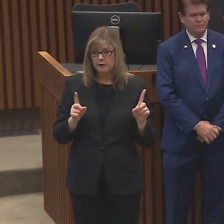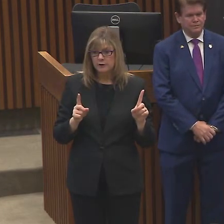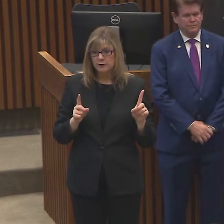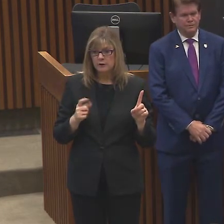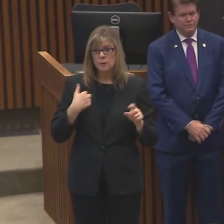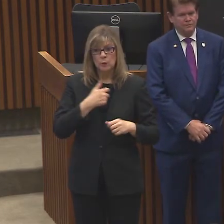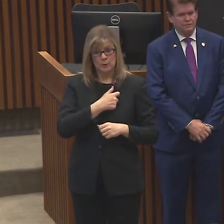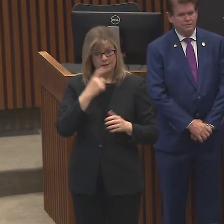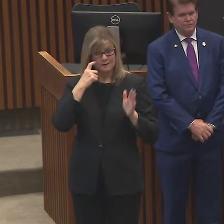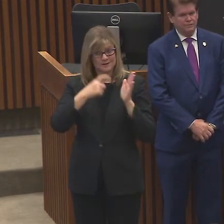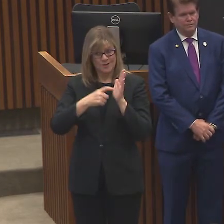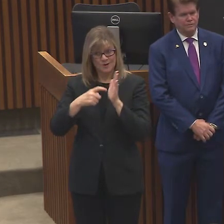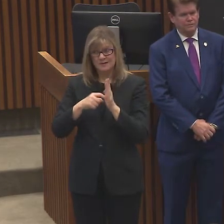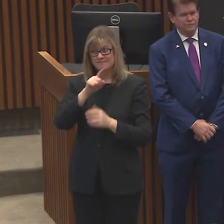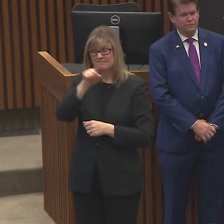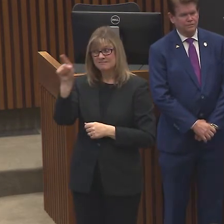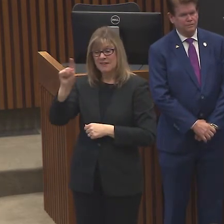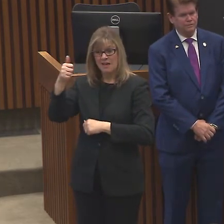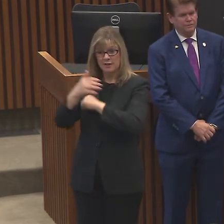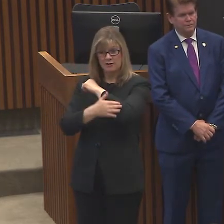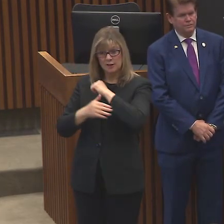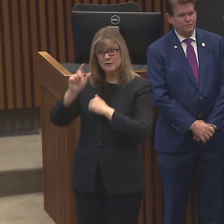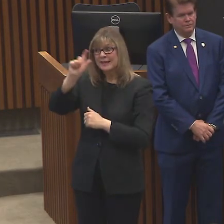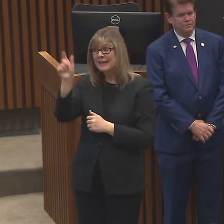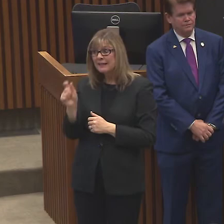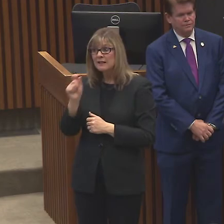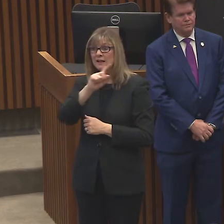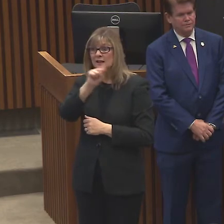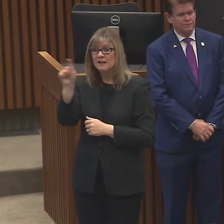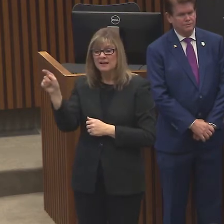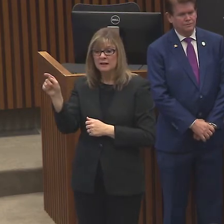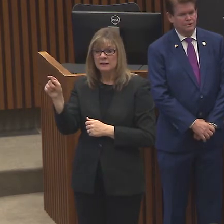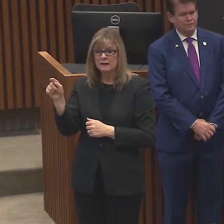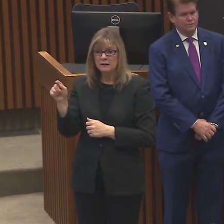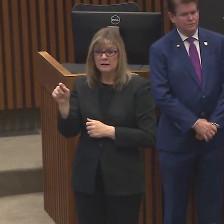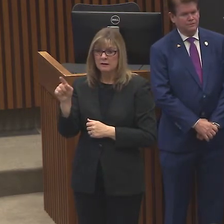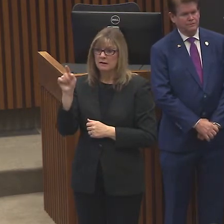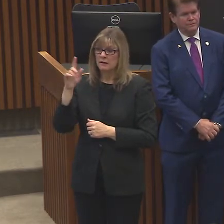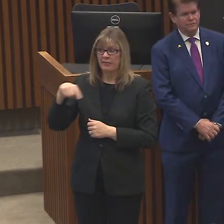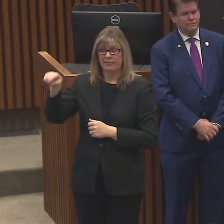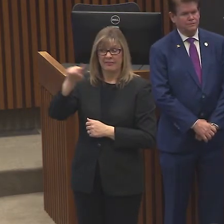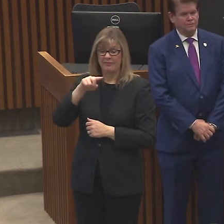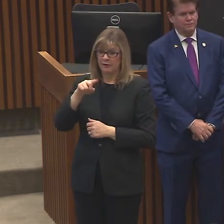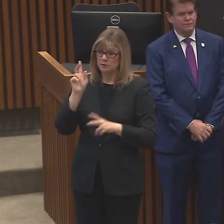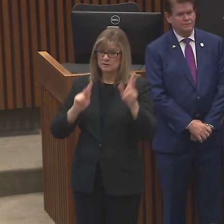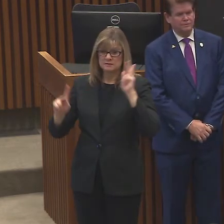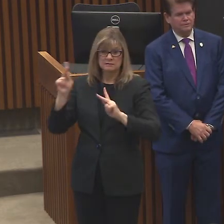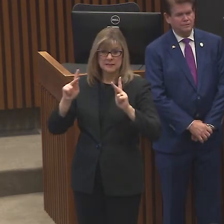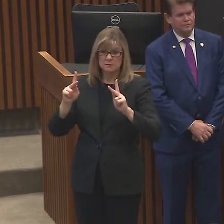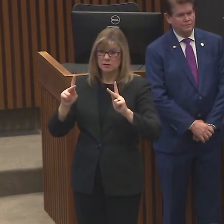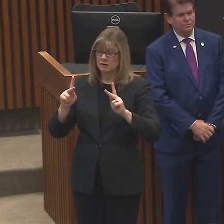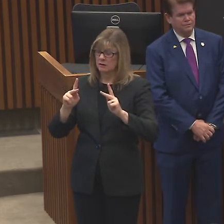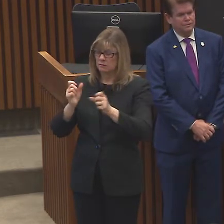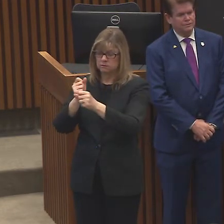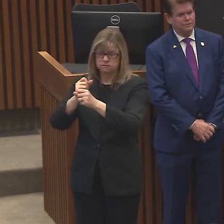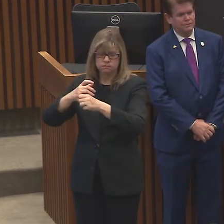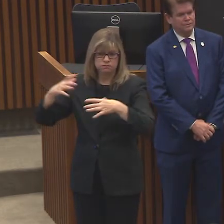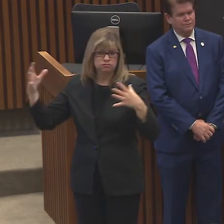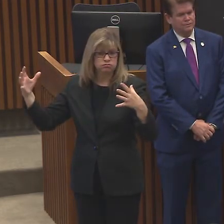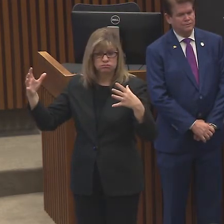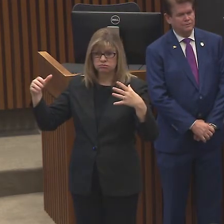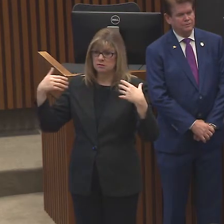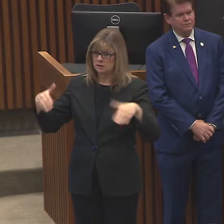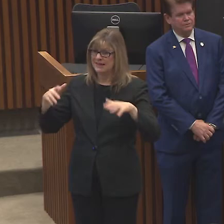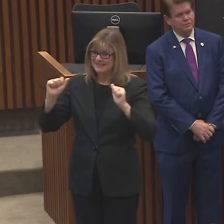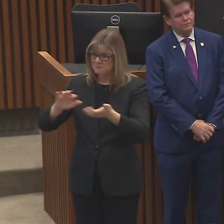significant in Italy and other countries, that capacity can be easily overwhelmed and the way we prevent that is by staying home